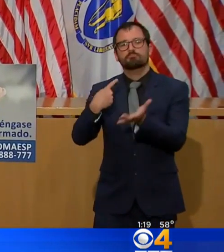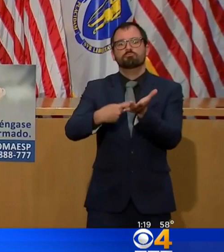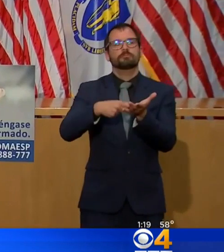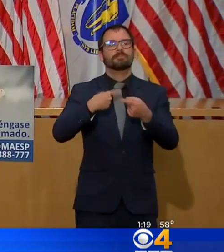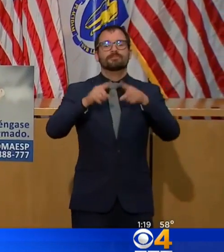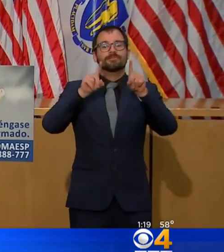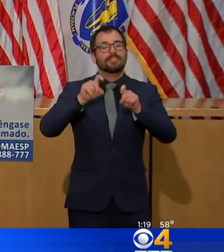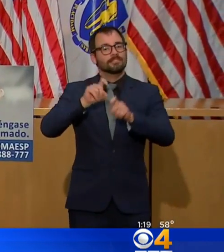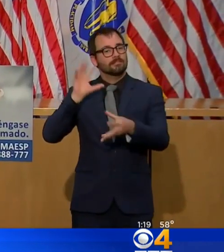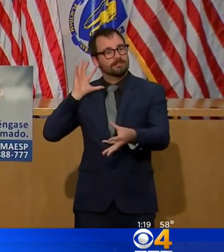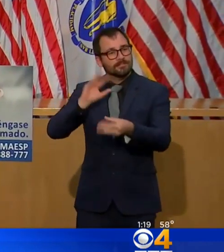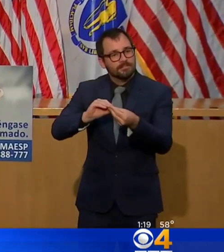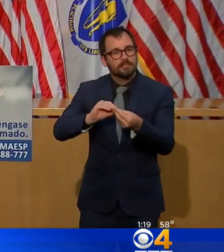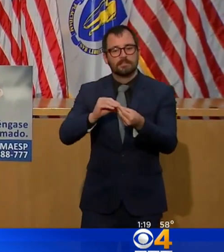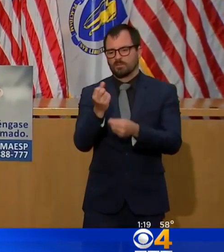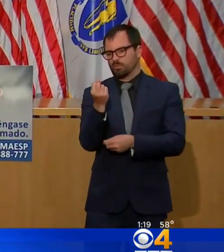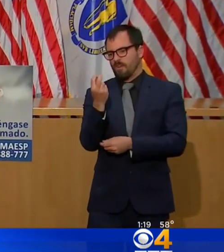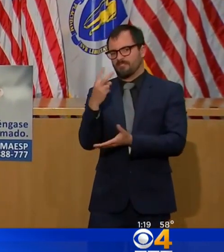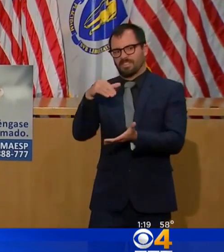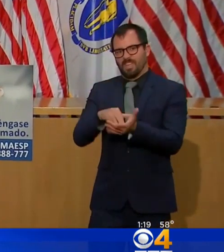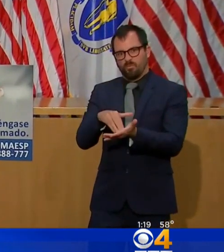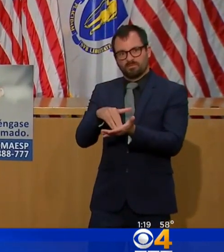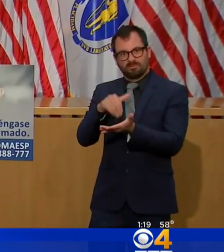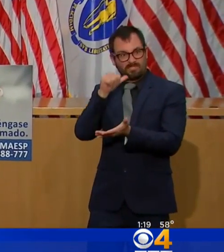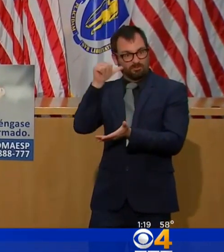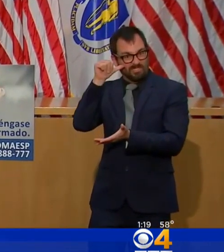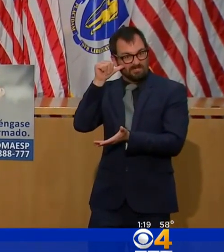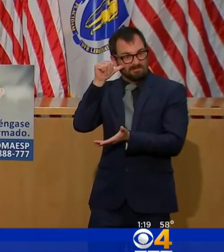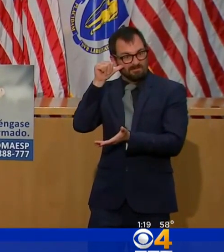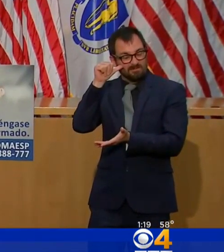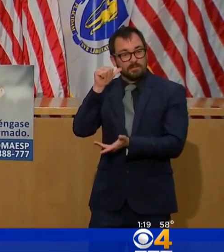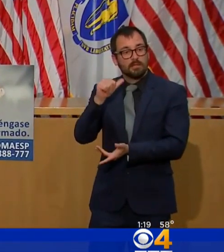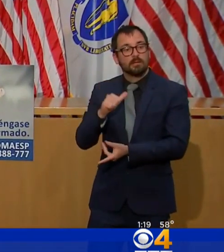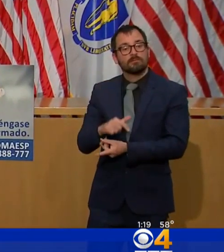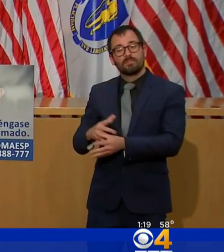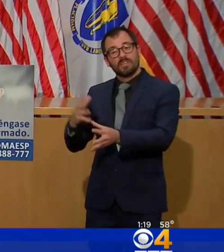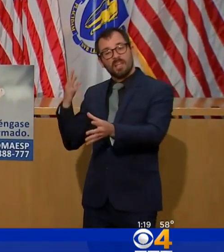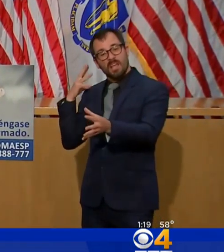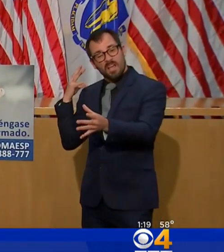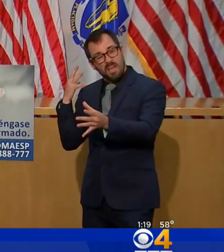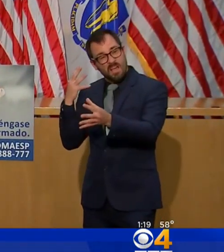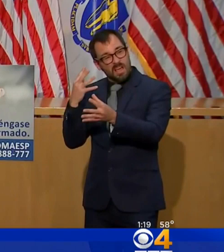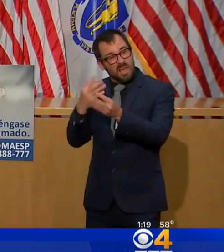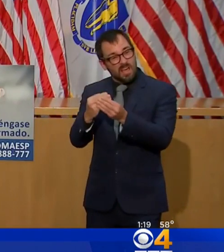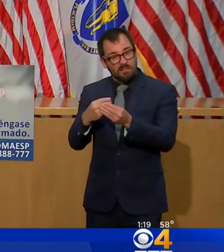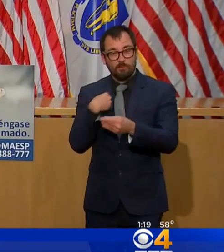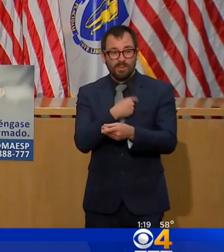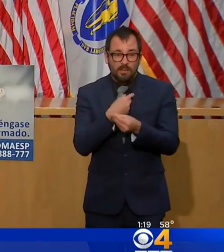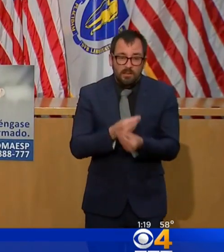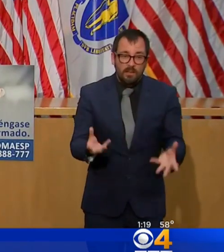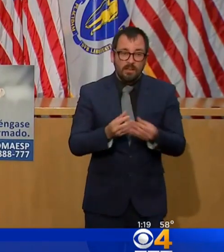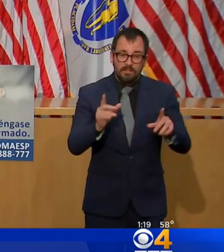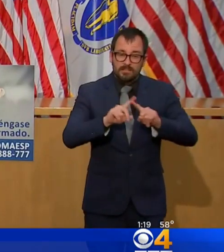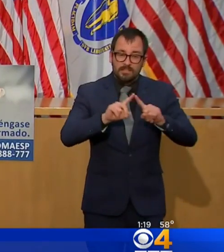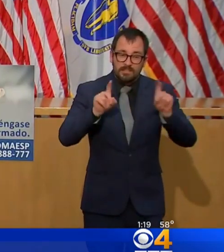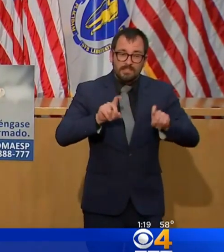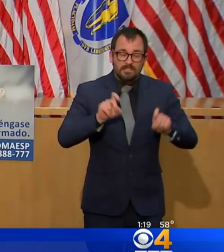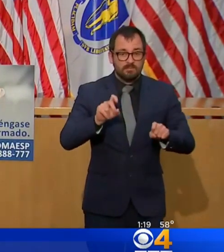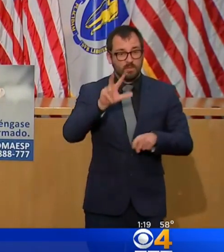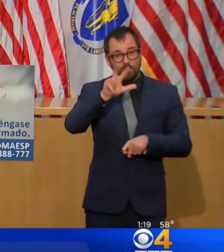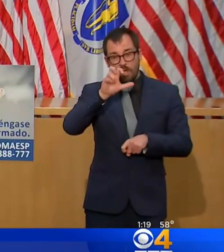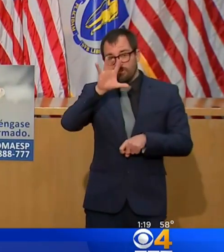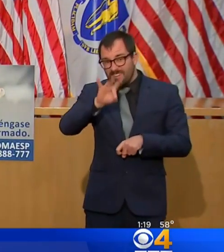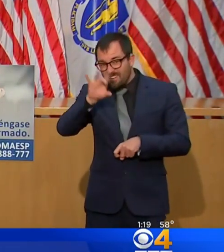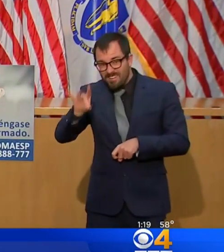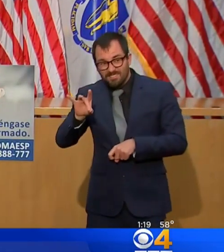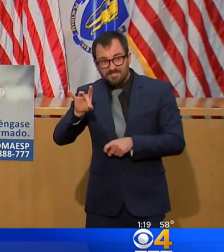tests. That brings the total number of tests processed in the Commonwealth to 388,389. That continues